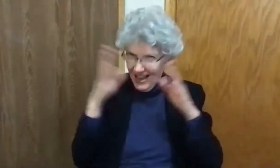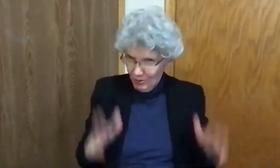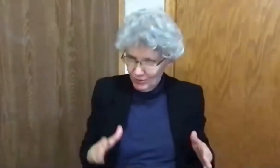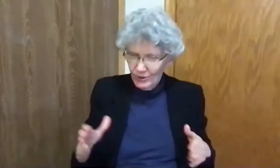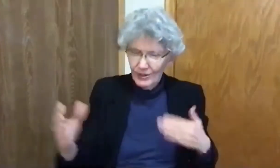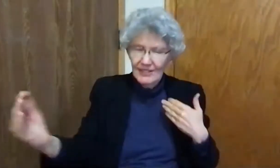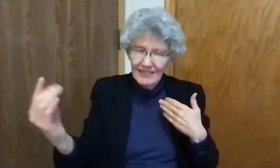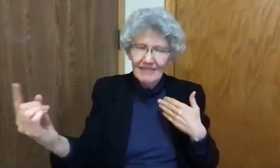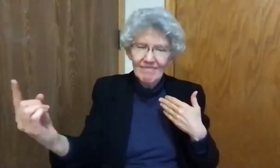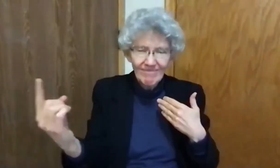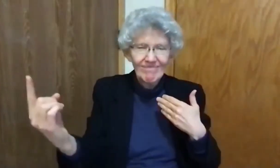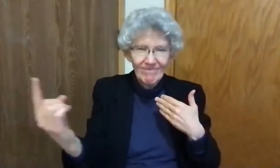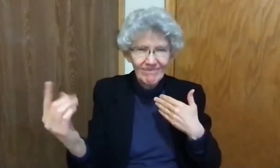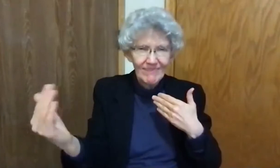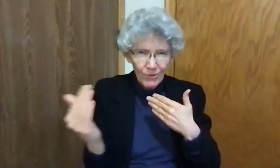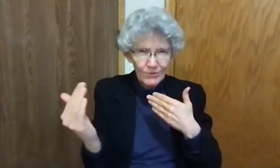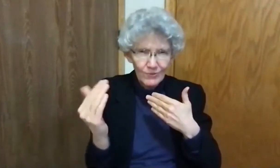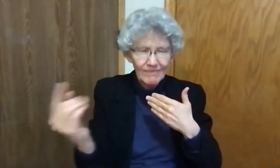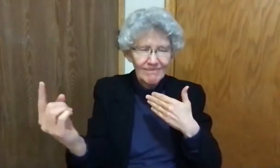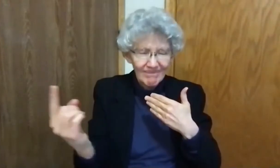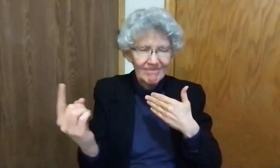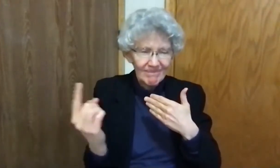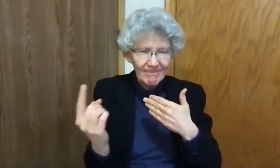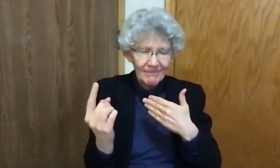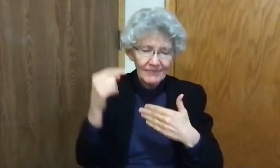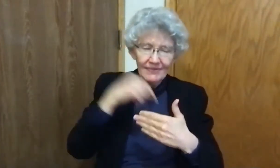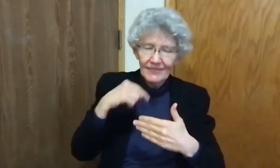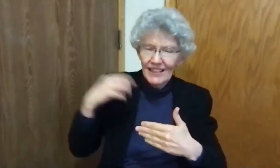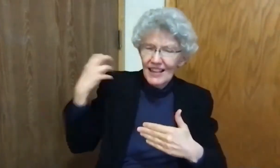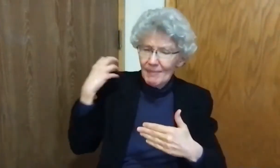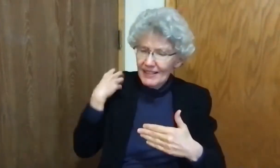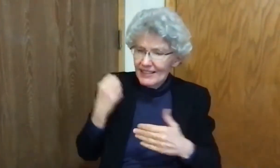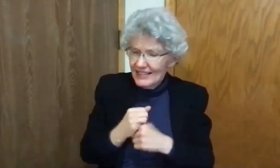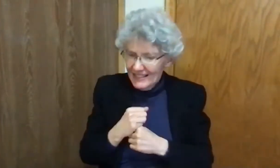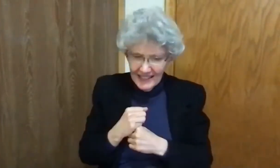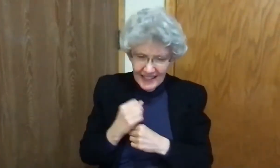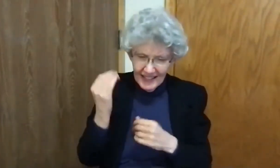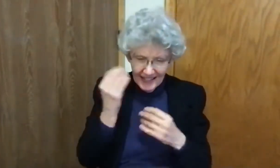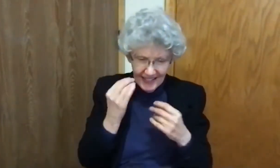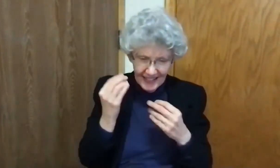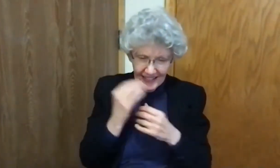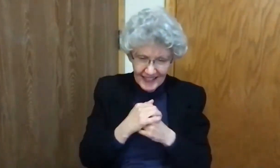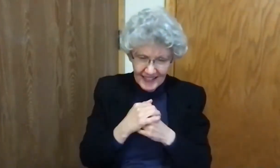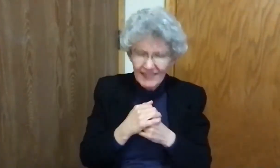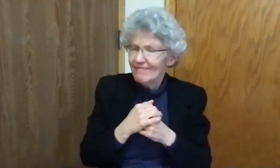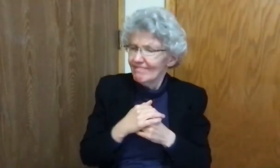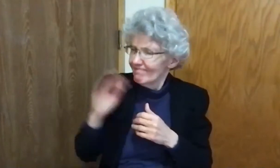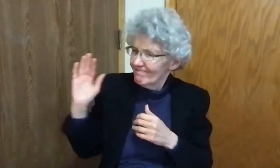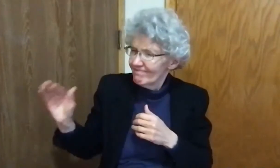But when he was not far from the house, the